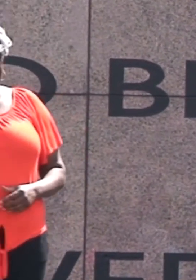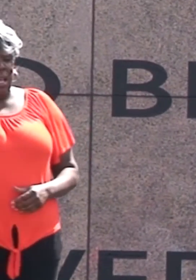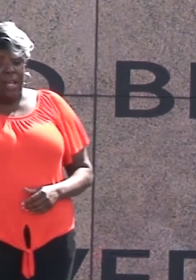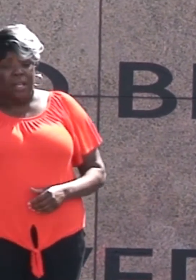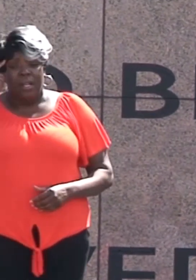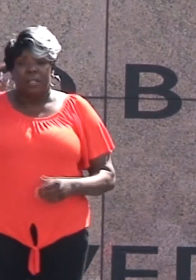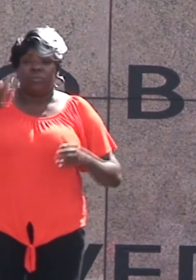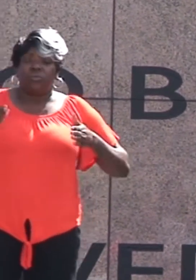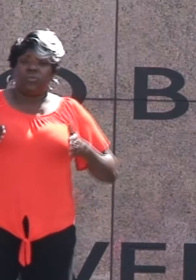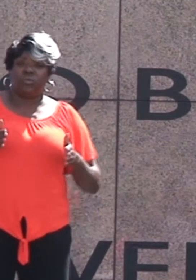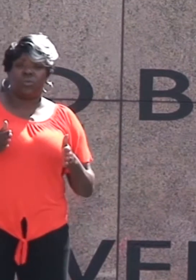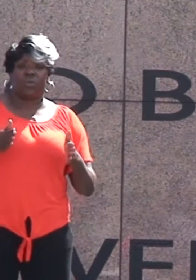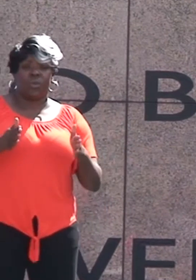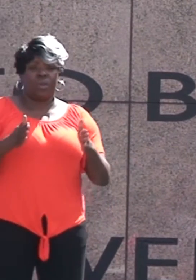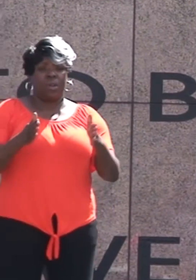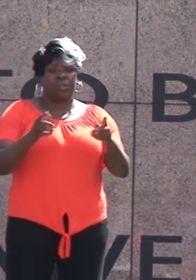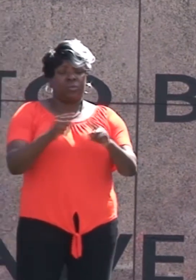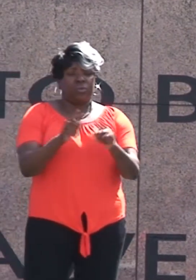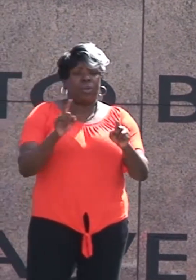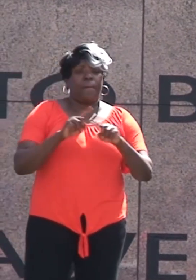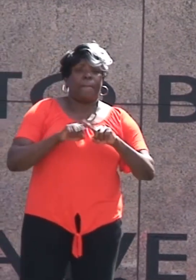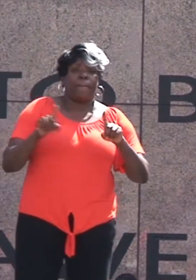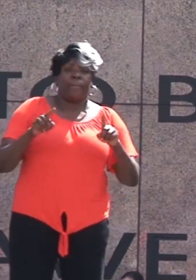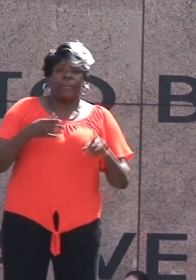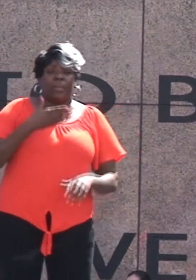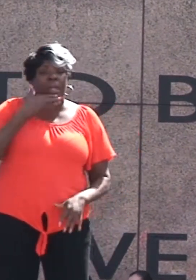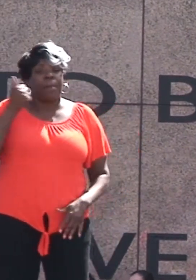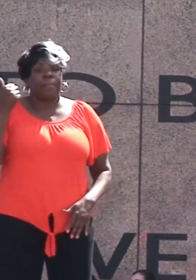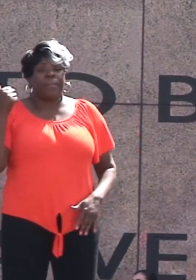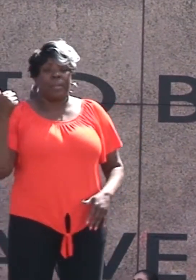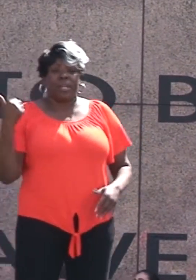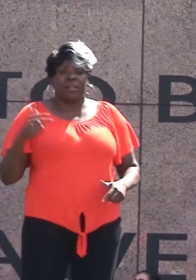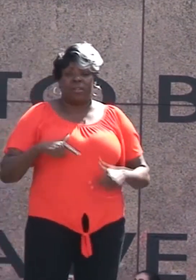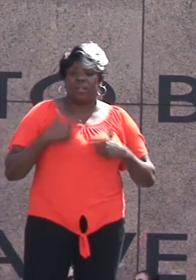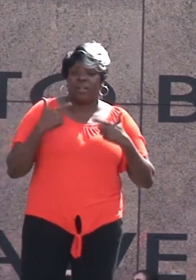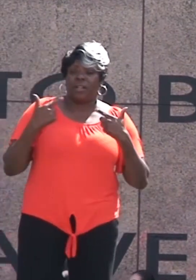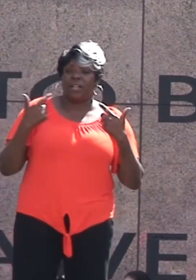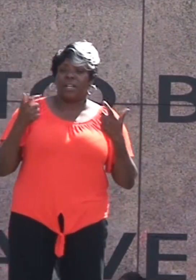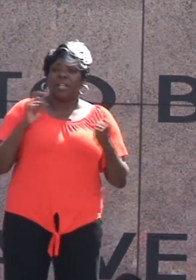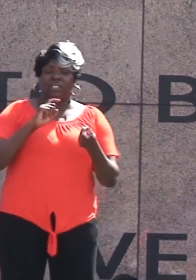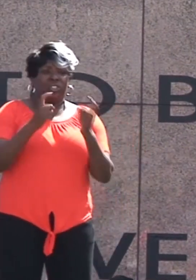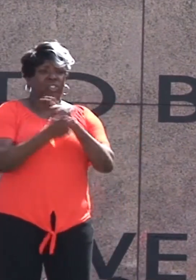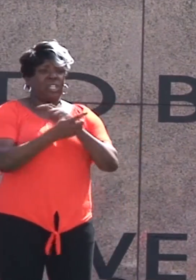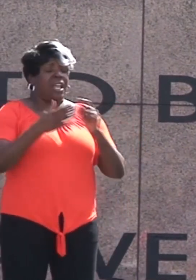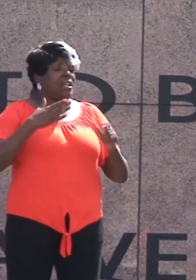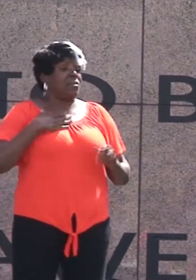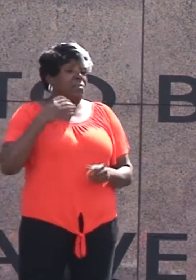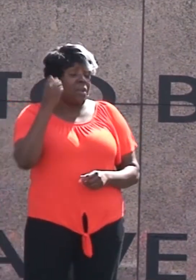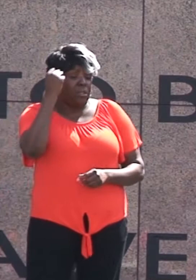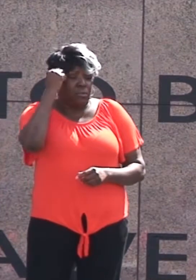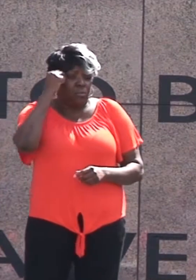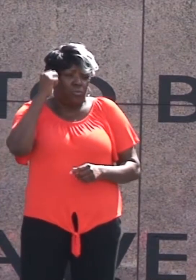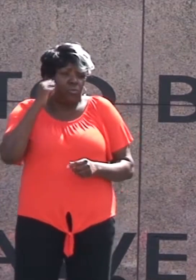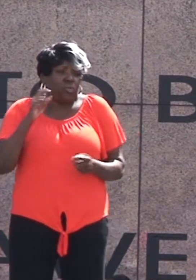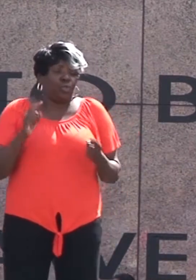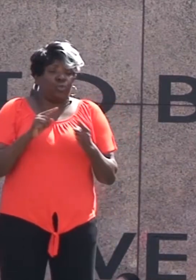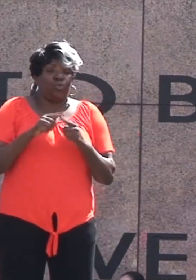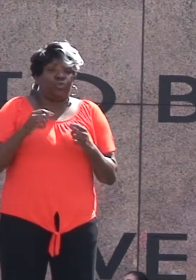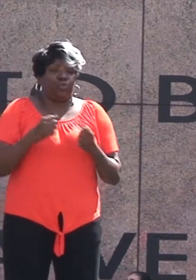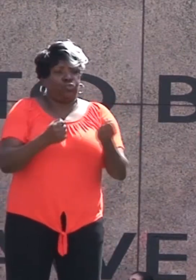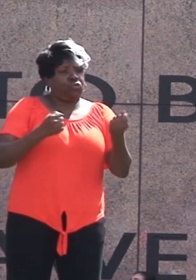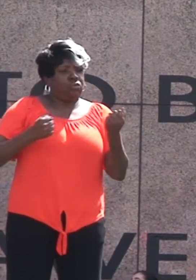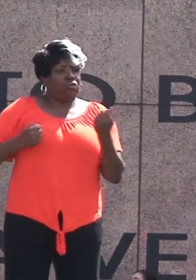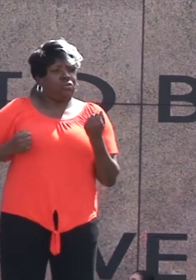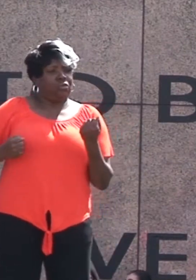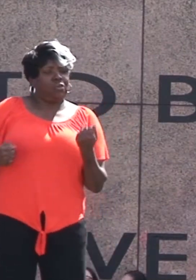way to a better life And I'll trade my ignorance for strength I want